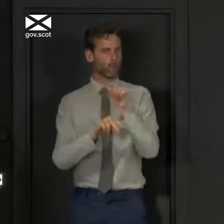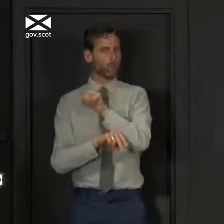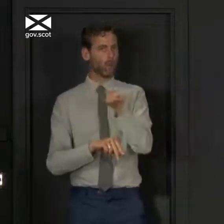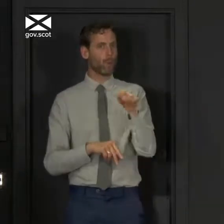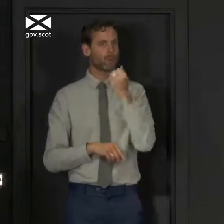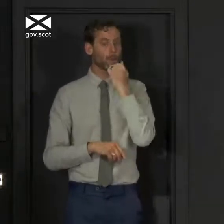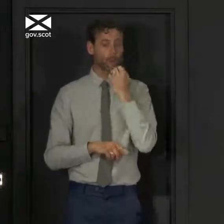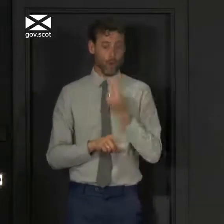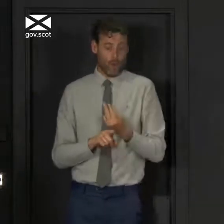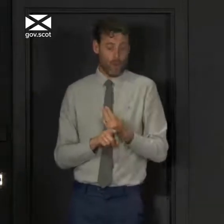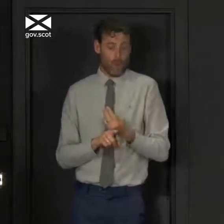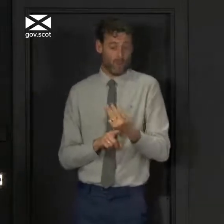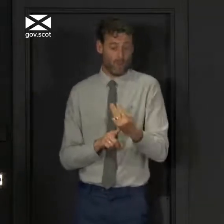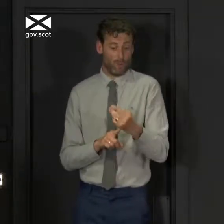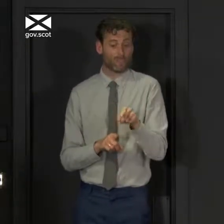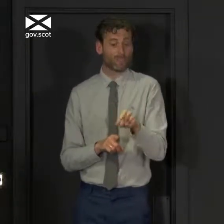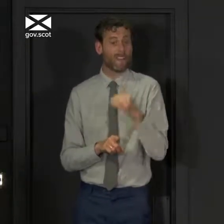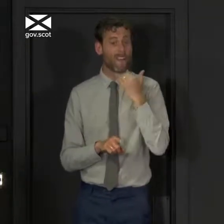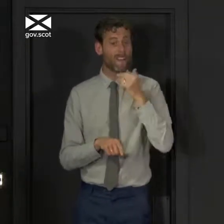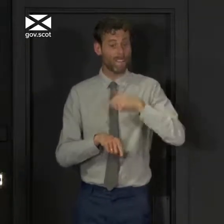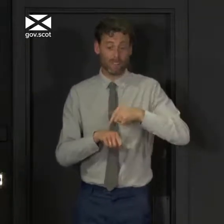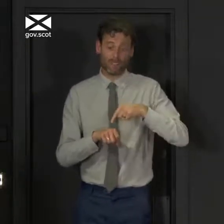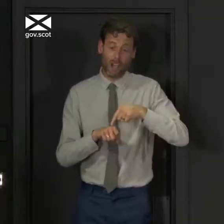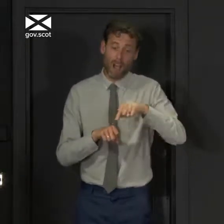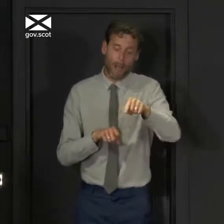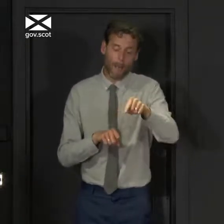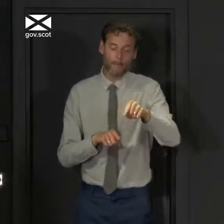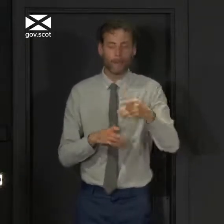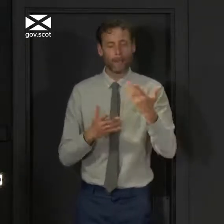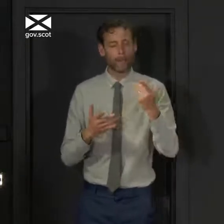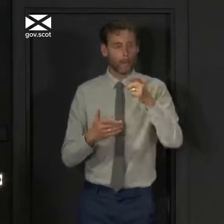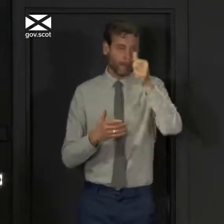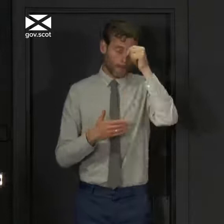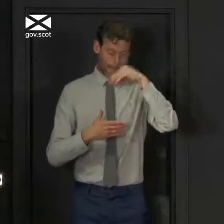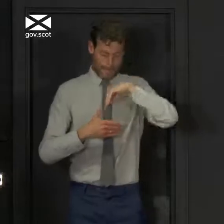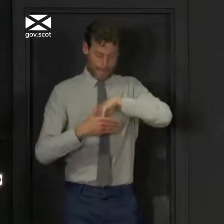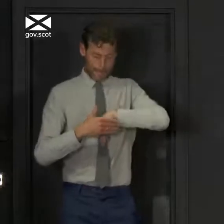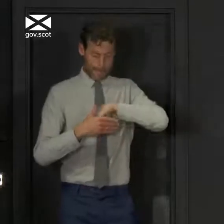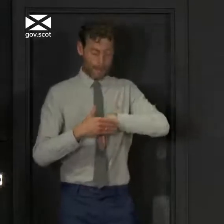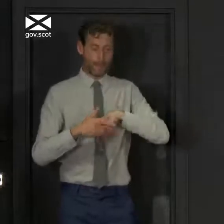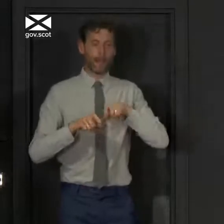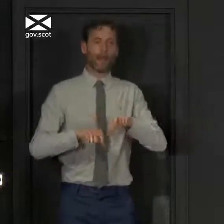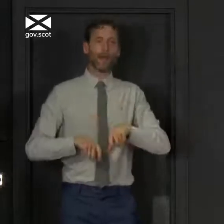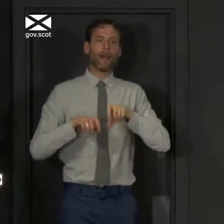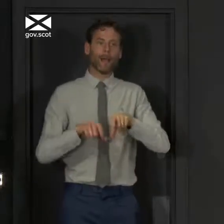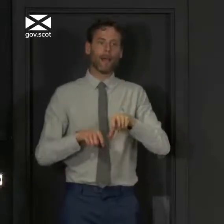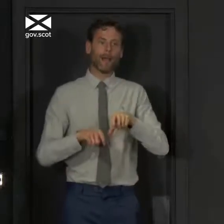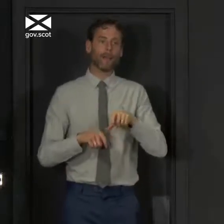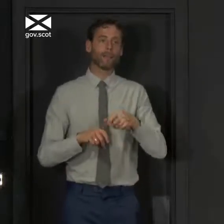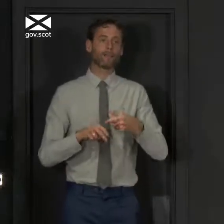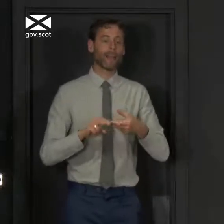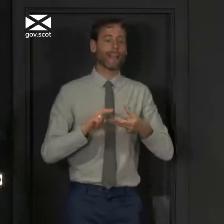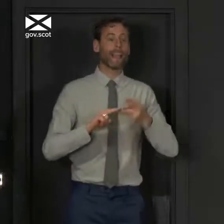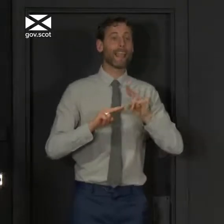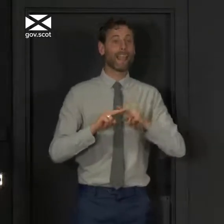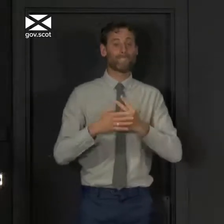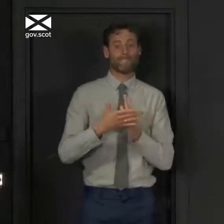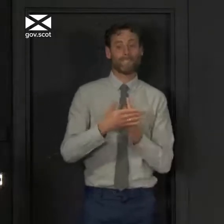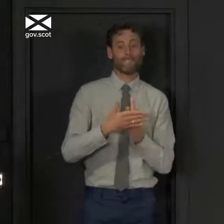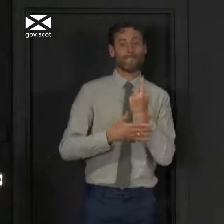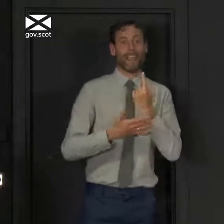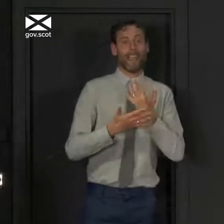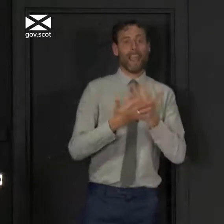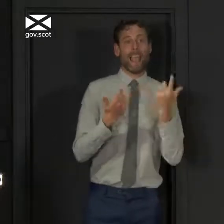long enough? We know, and this is where I will hand over to Gregor, that the incubation period of this would suggest that if there is going to be an impact from